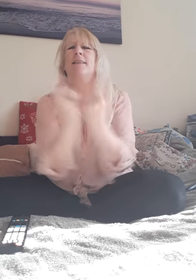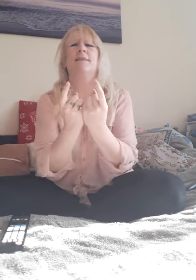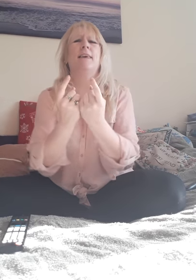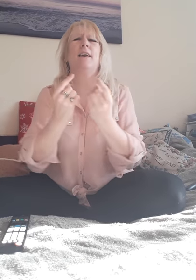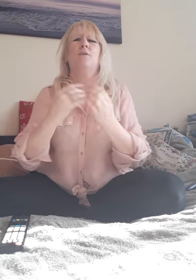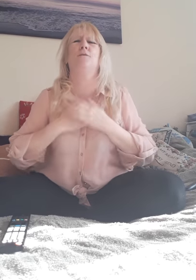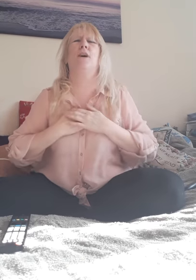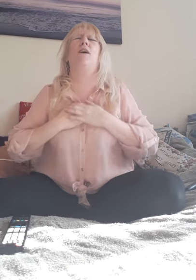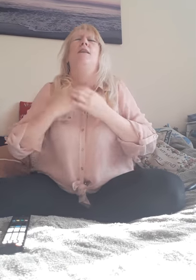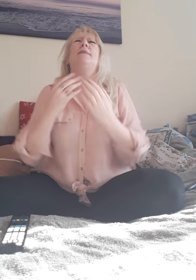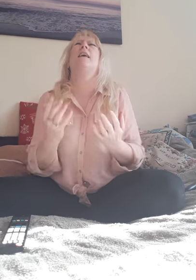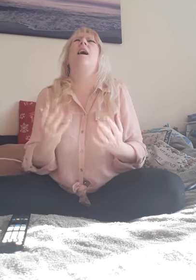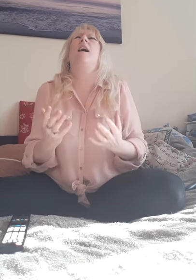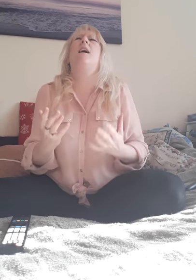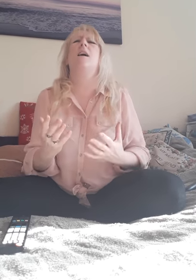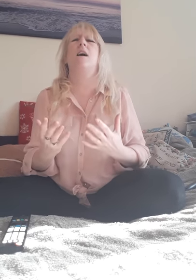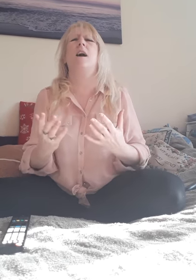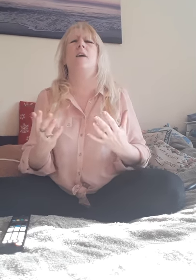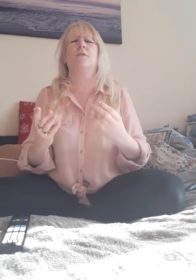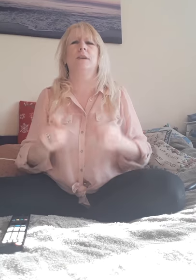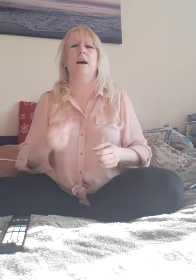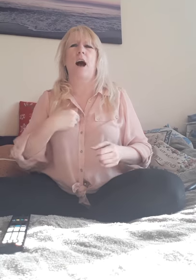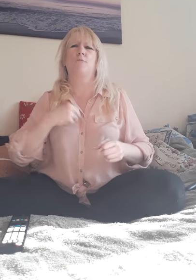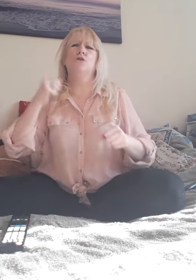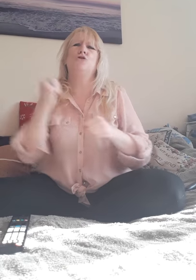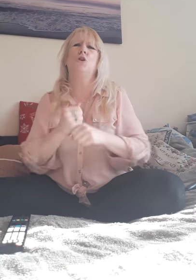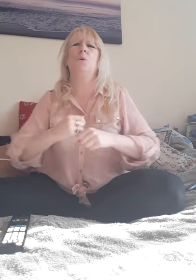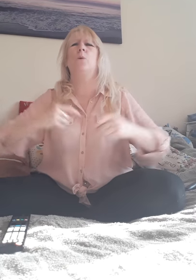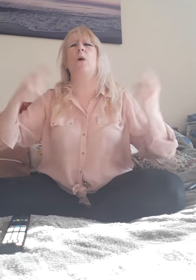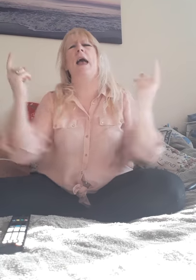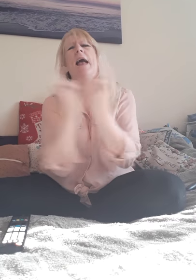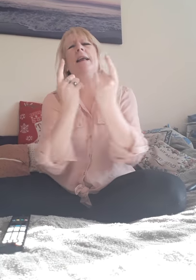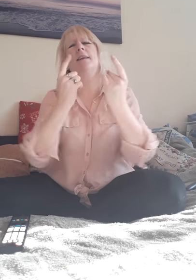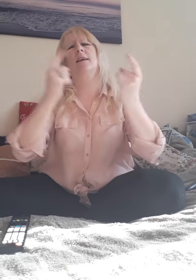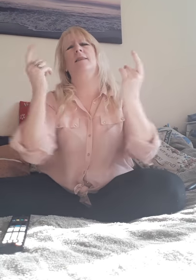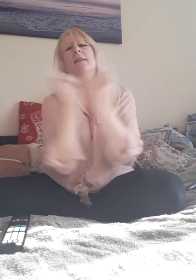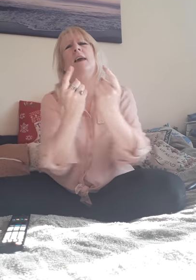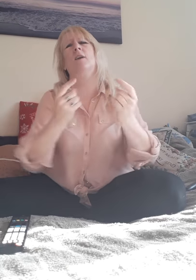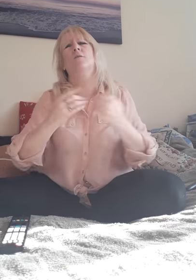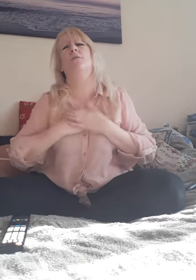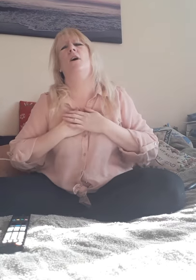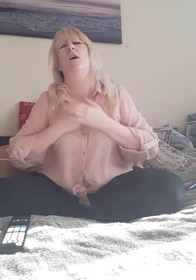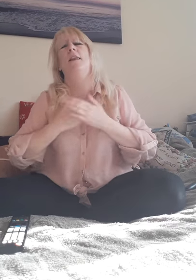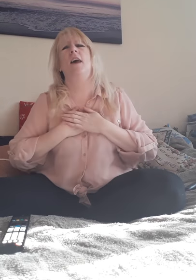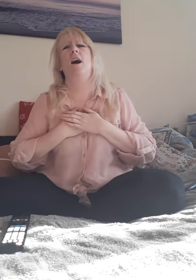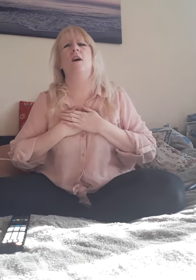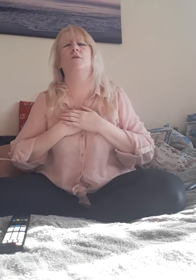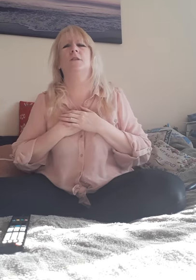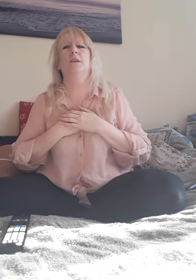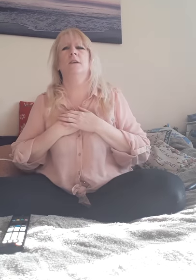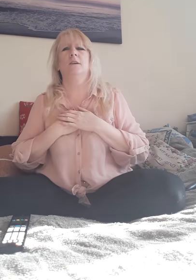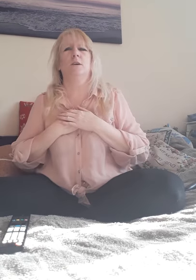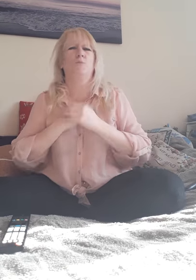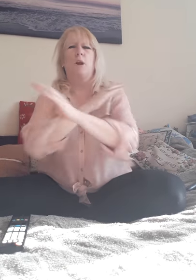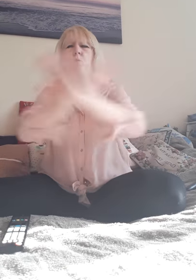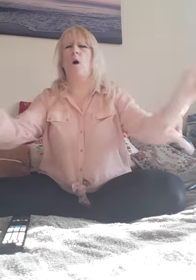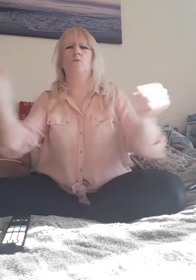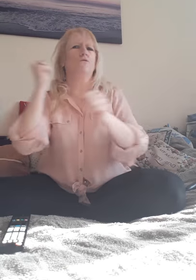for love. I won't do anything for love, but I won't